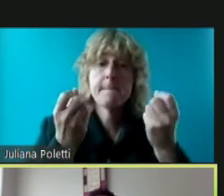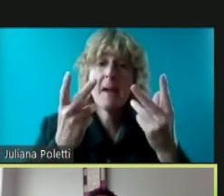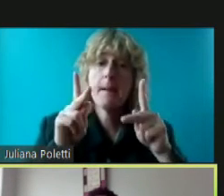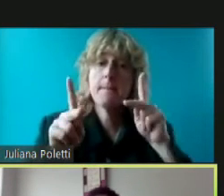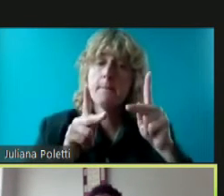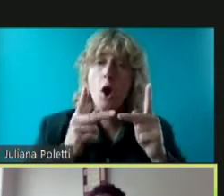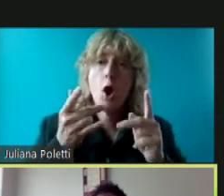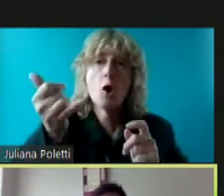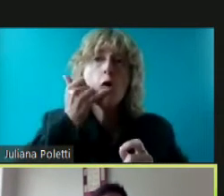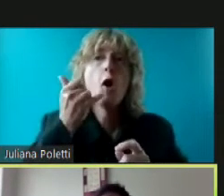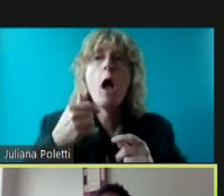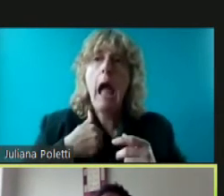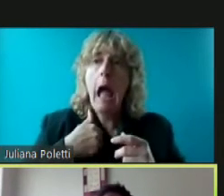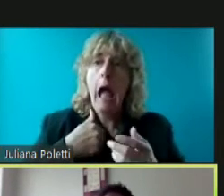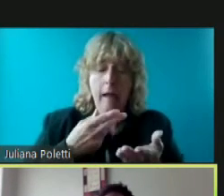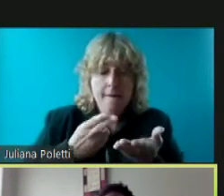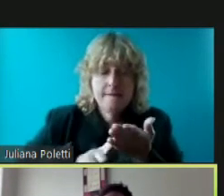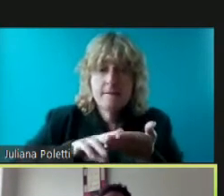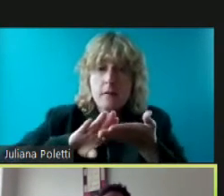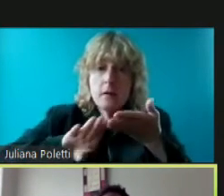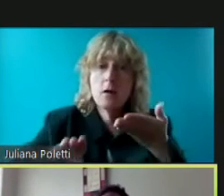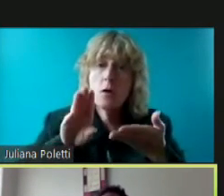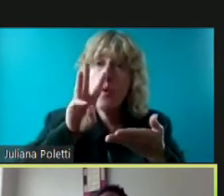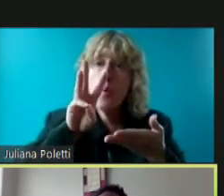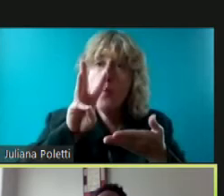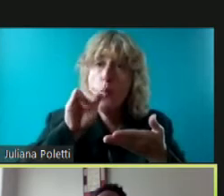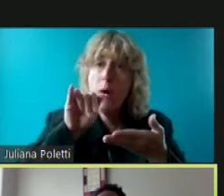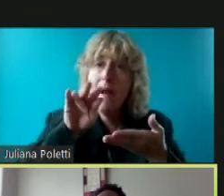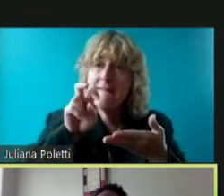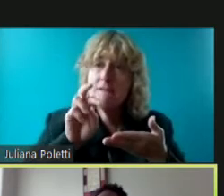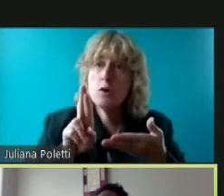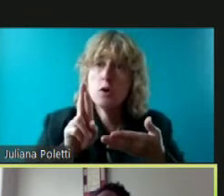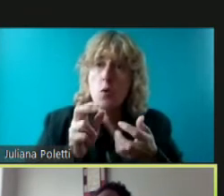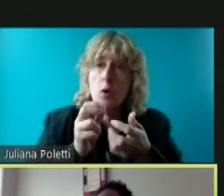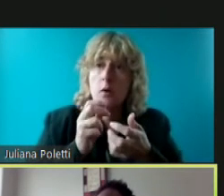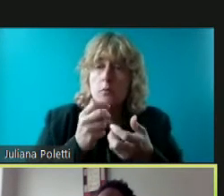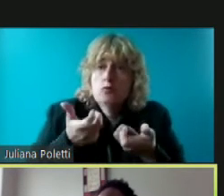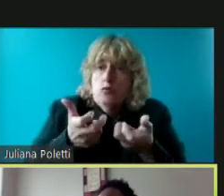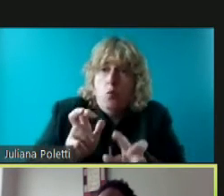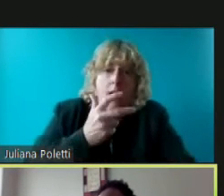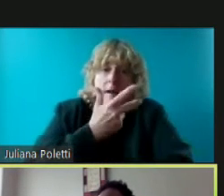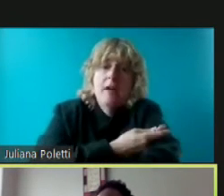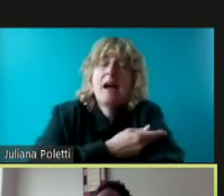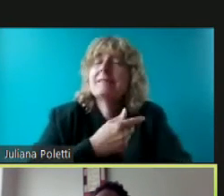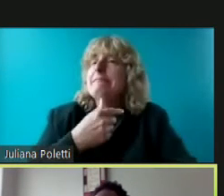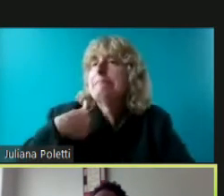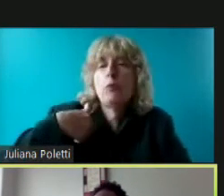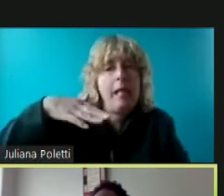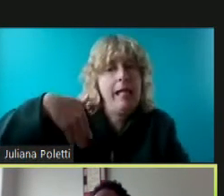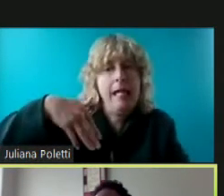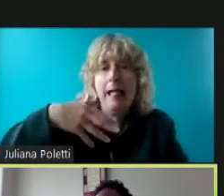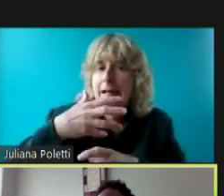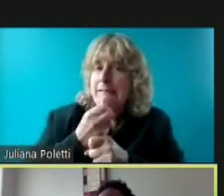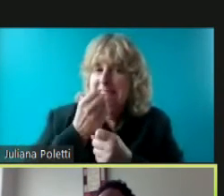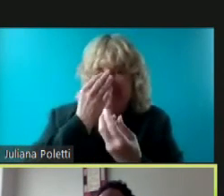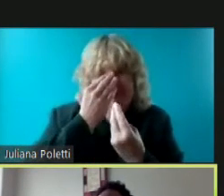we don't have information for that just yet um it's a life and death kind of um